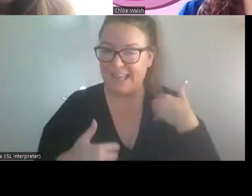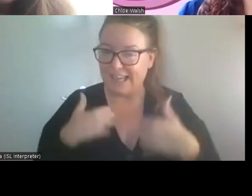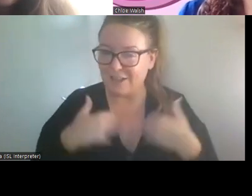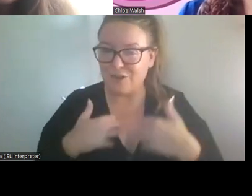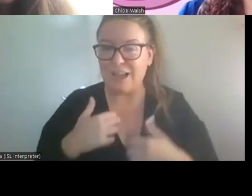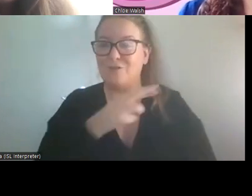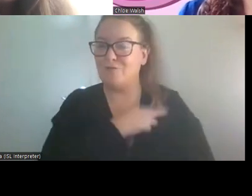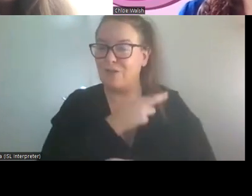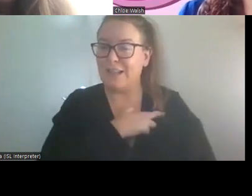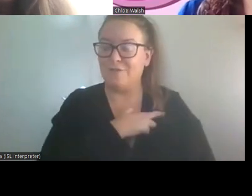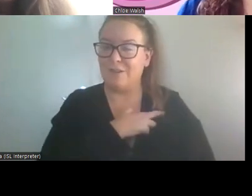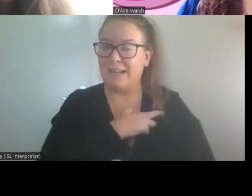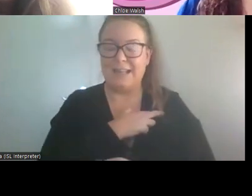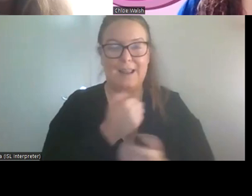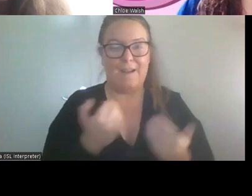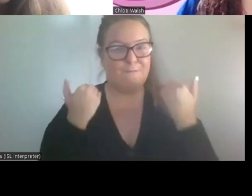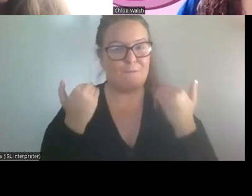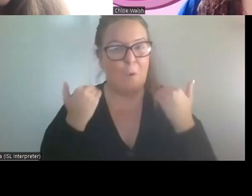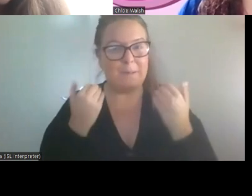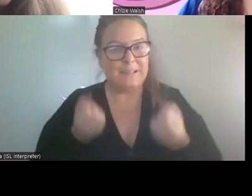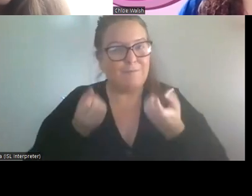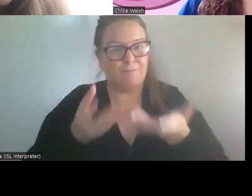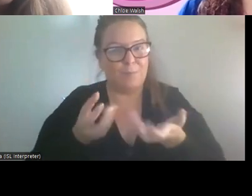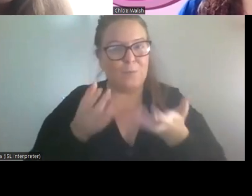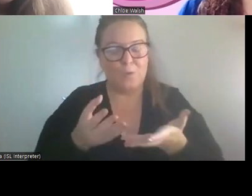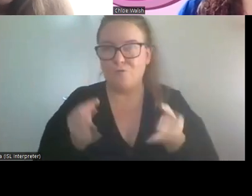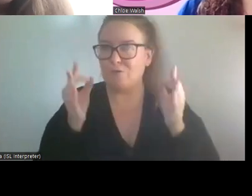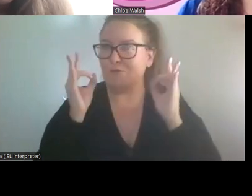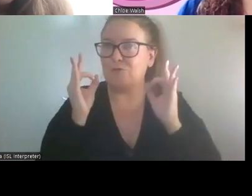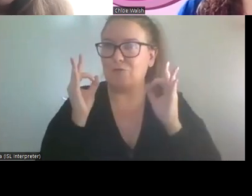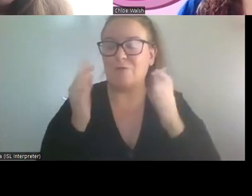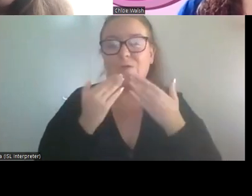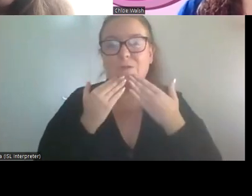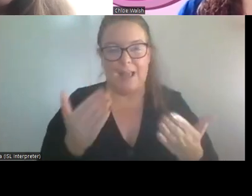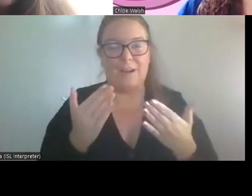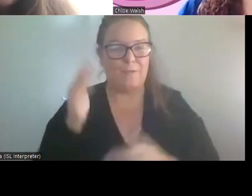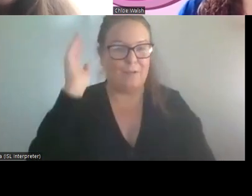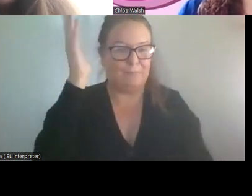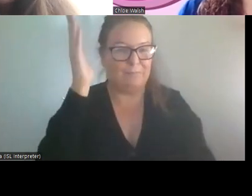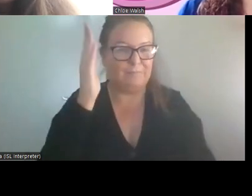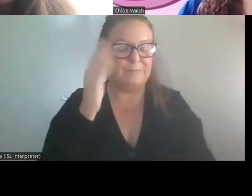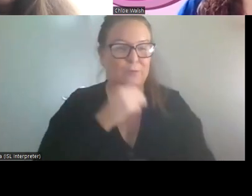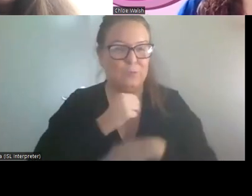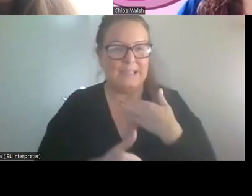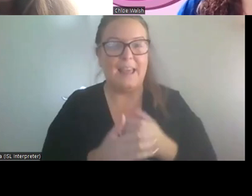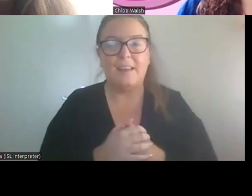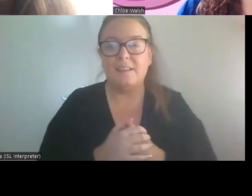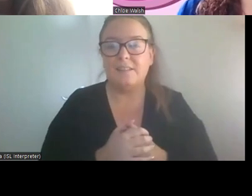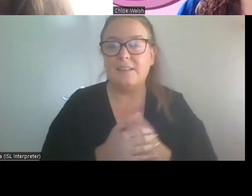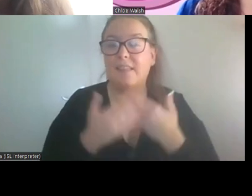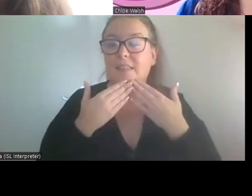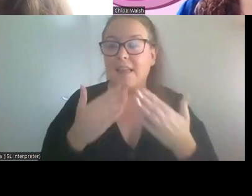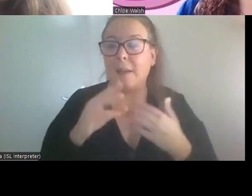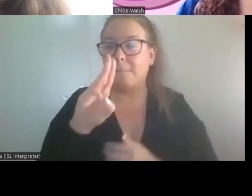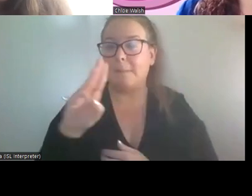really, really grateful that you were able to come along and talk to us today. Um, I'd like to thank PPI and Ignite for